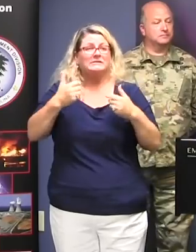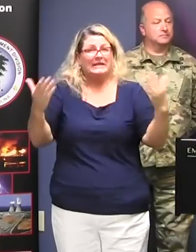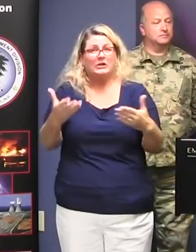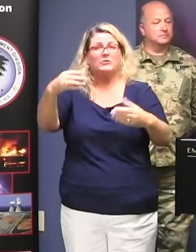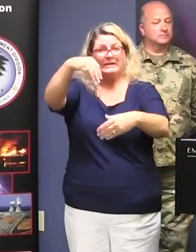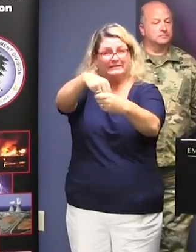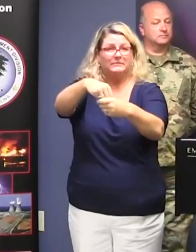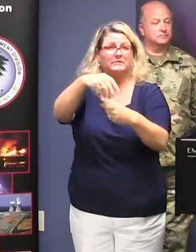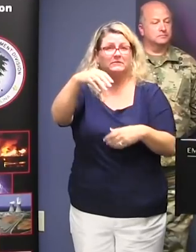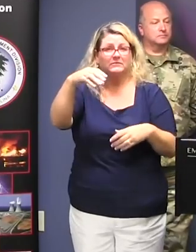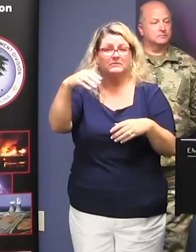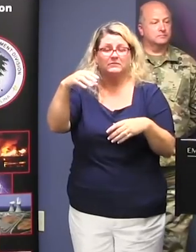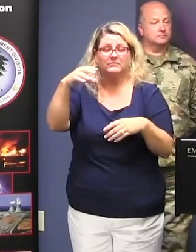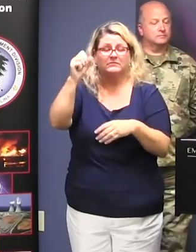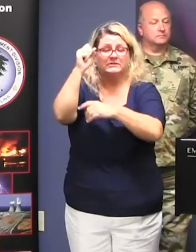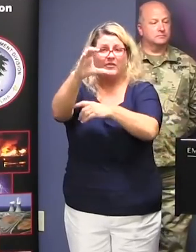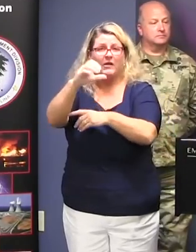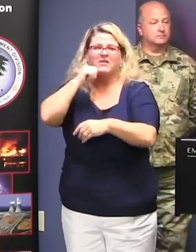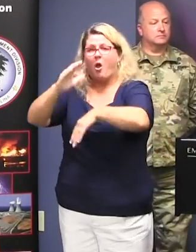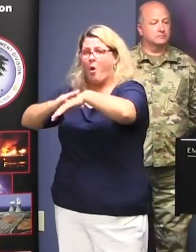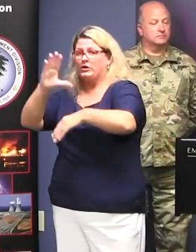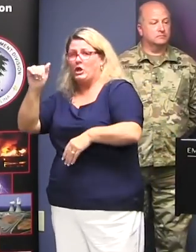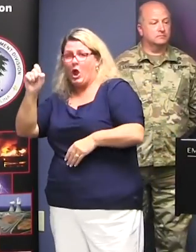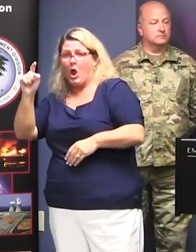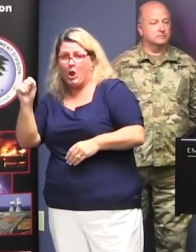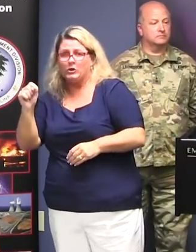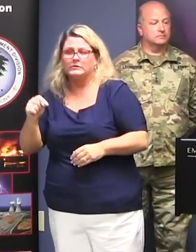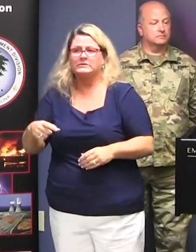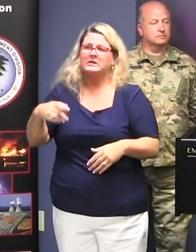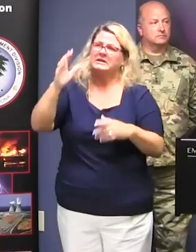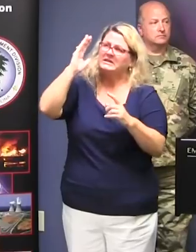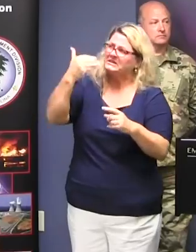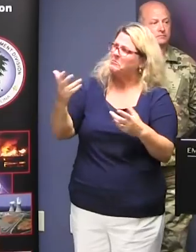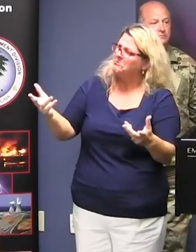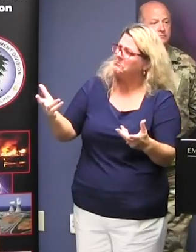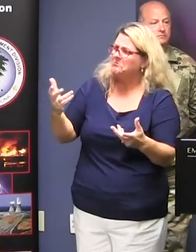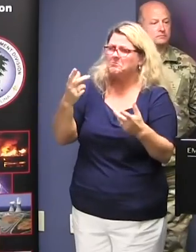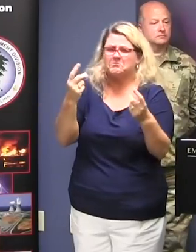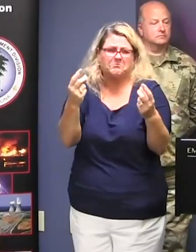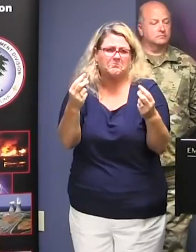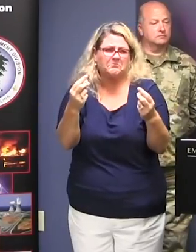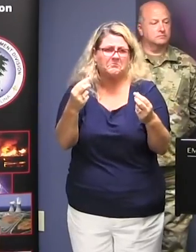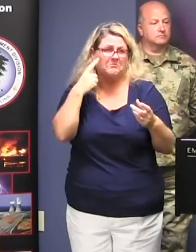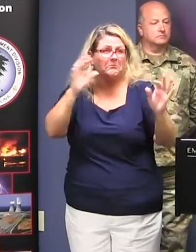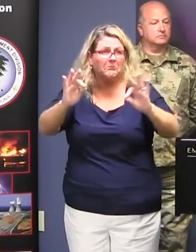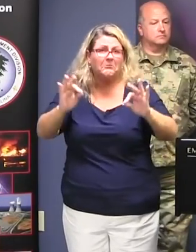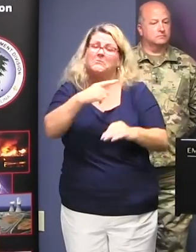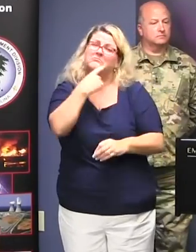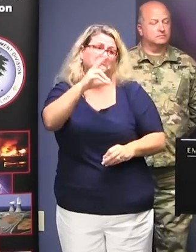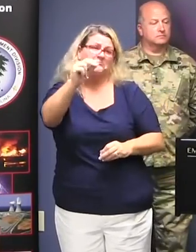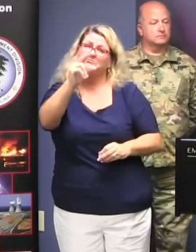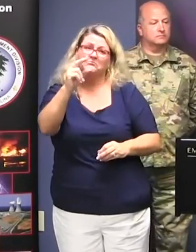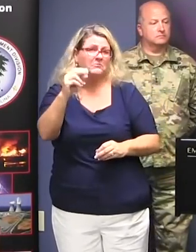is such a big deal because the storm may weaken as it moves in. What would you say to that? I'd say get ready because the winds on